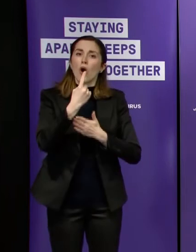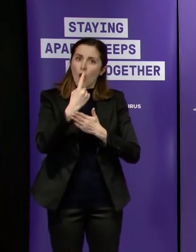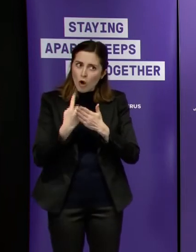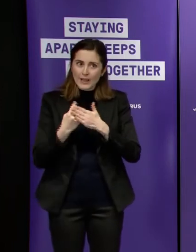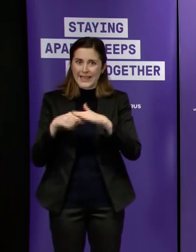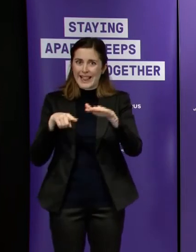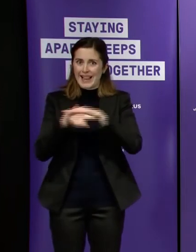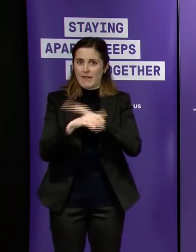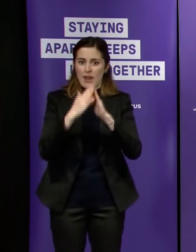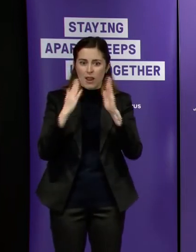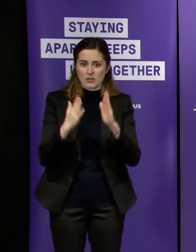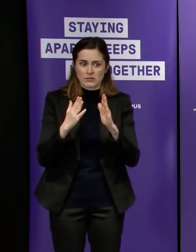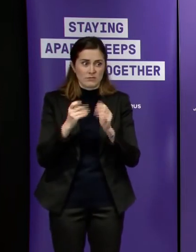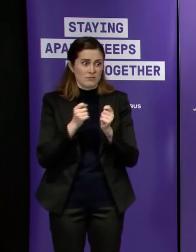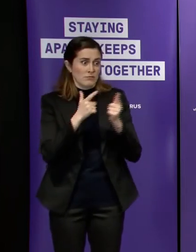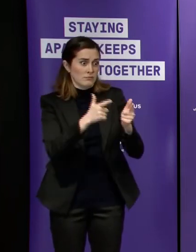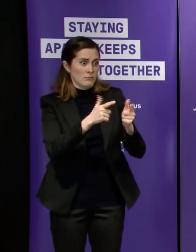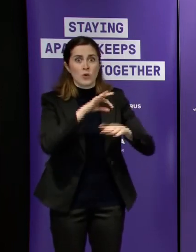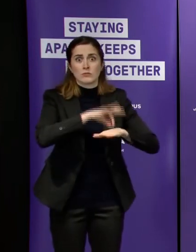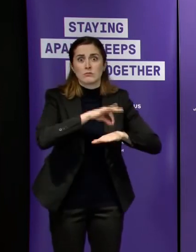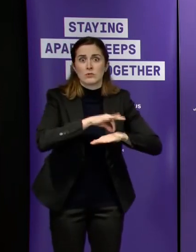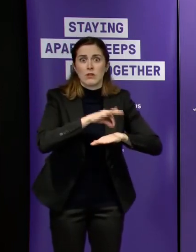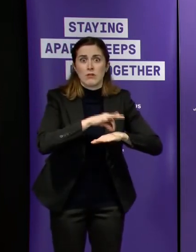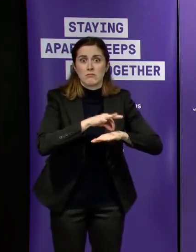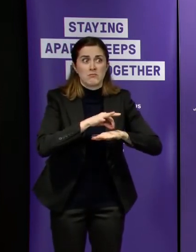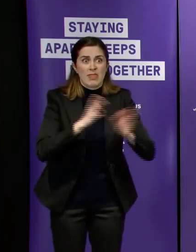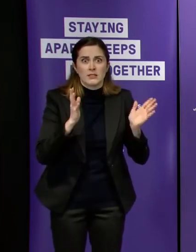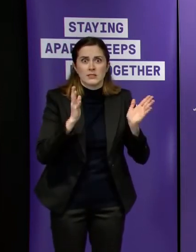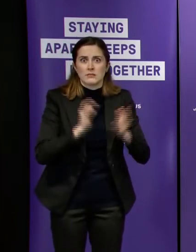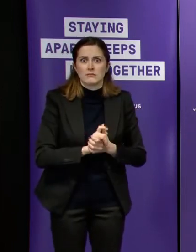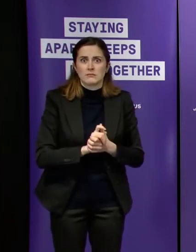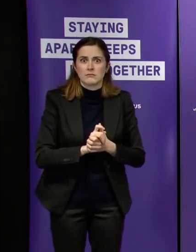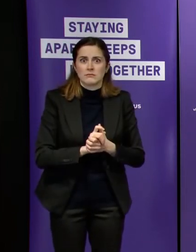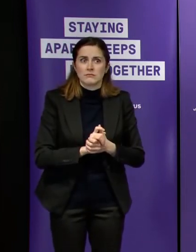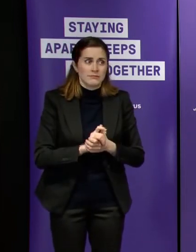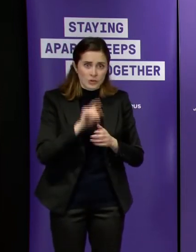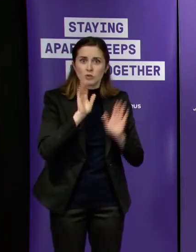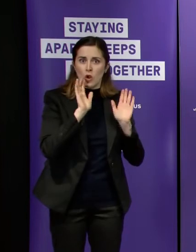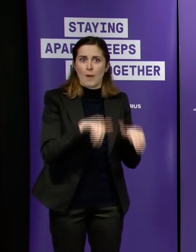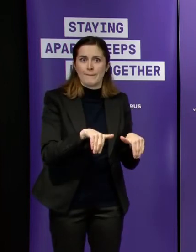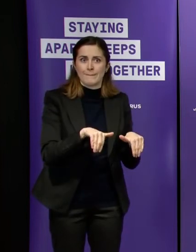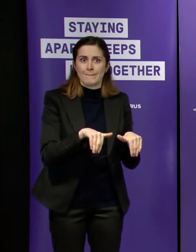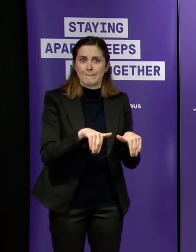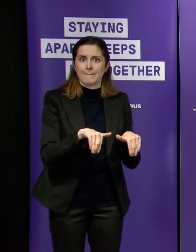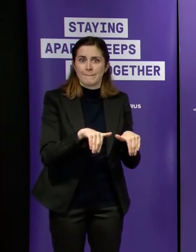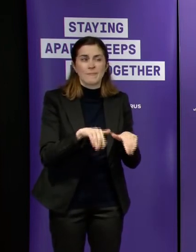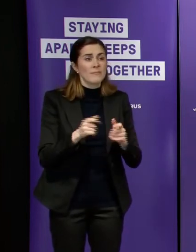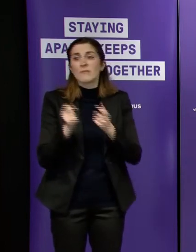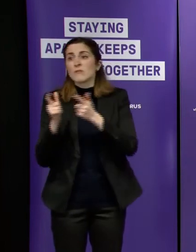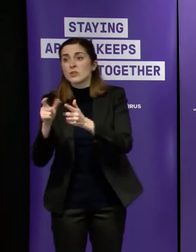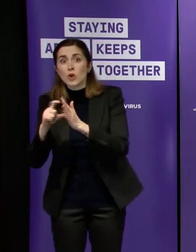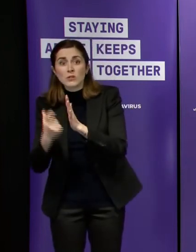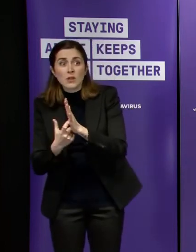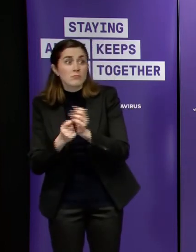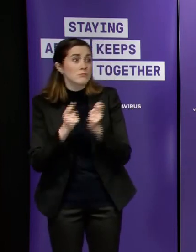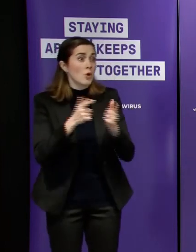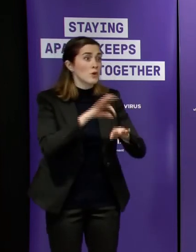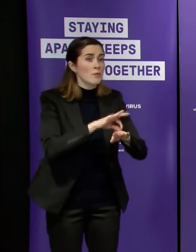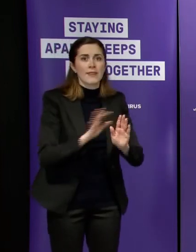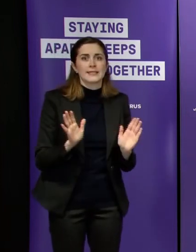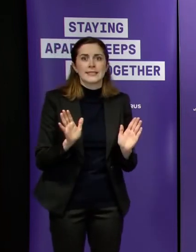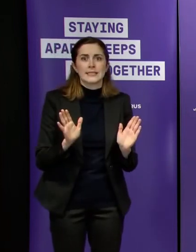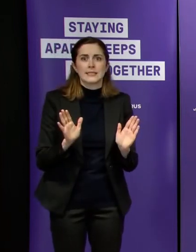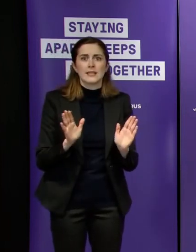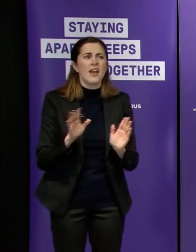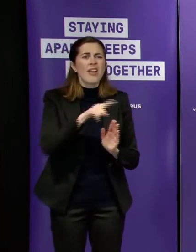care that that would be a lawful reason not to be at home and that's something that i think you can easily prove or otherwise the notion of oh